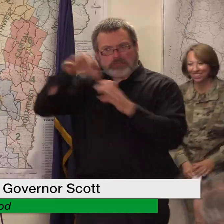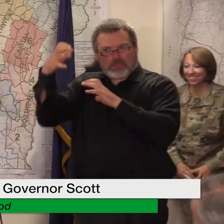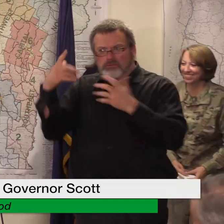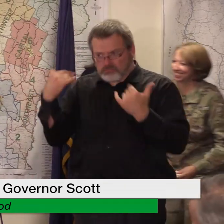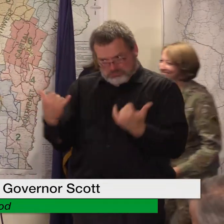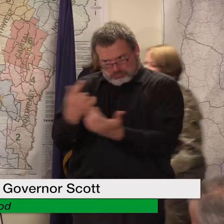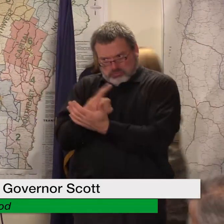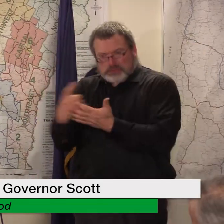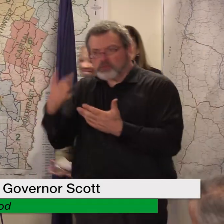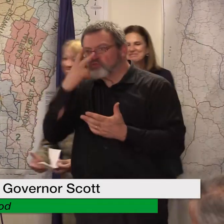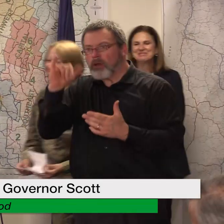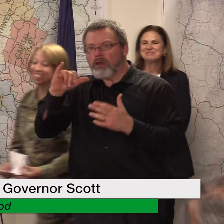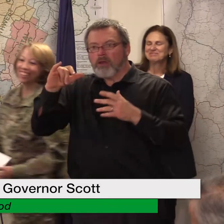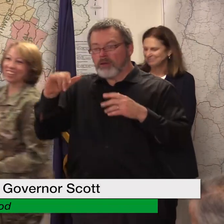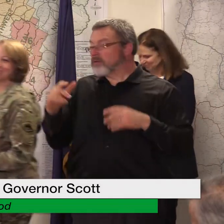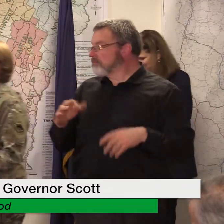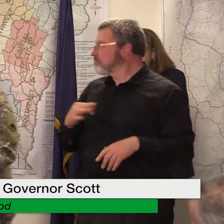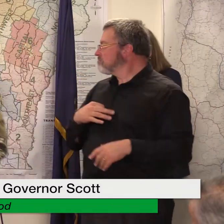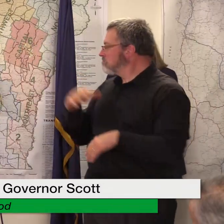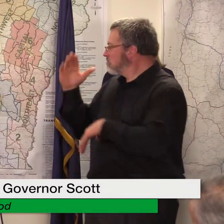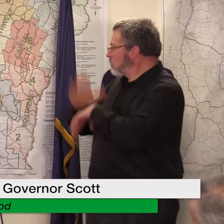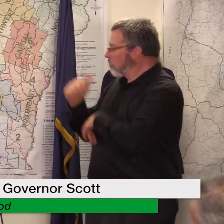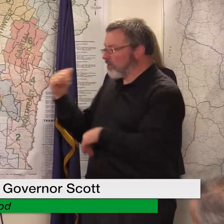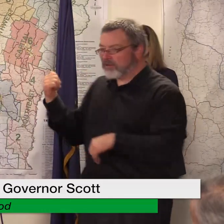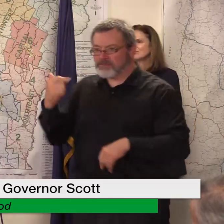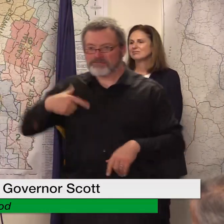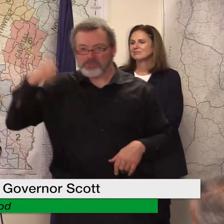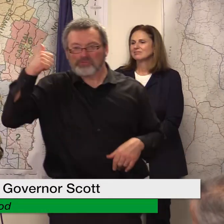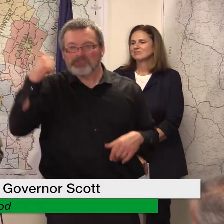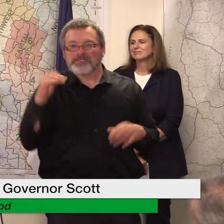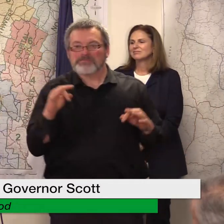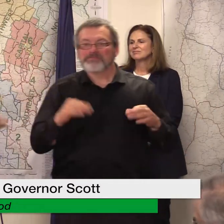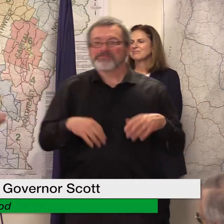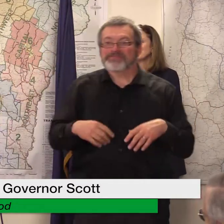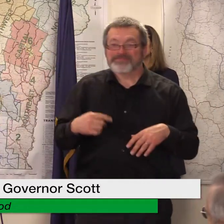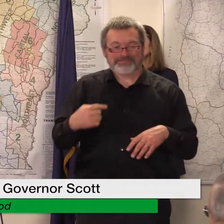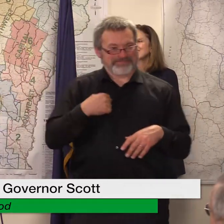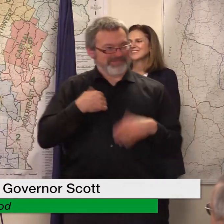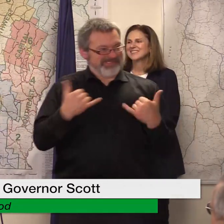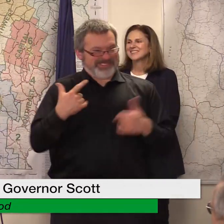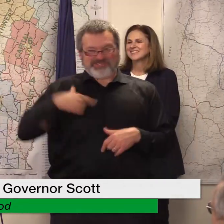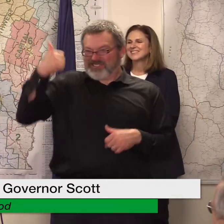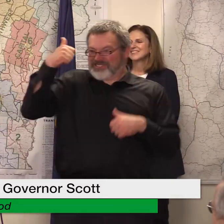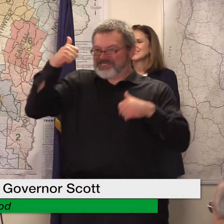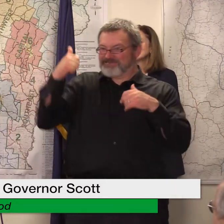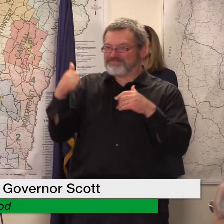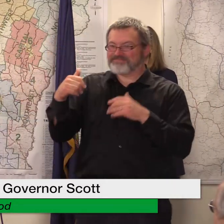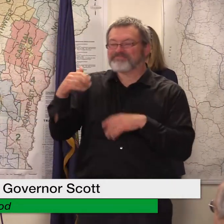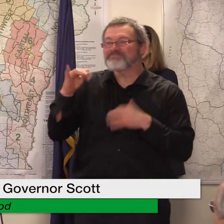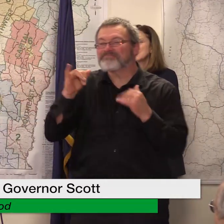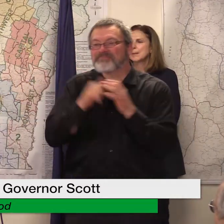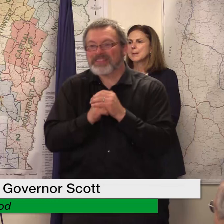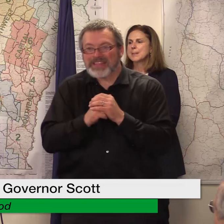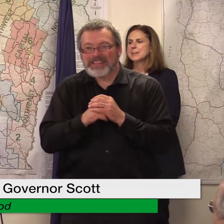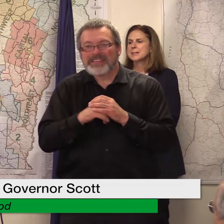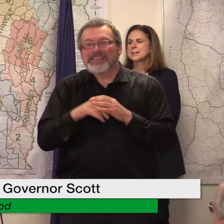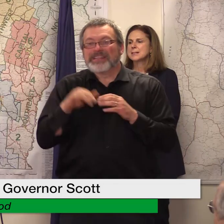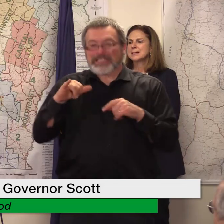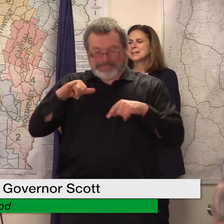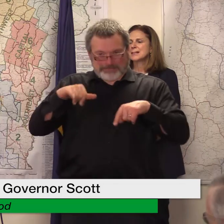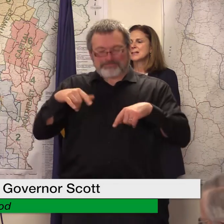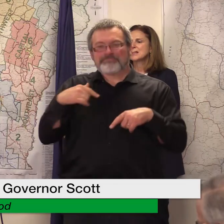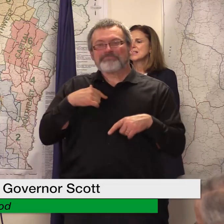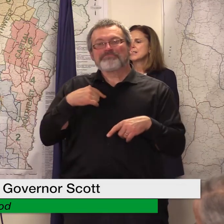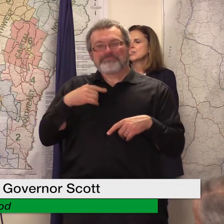um hi i'm general brigadier general tracy poirier i'm the director of the joint staff for the vermont national